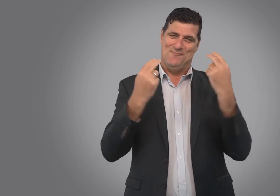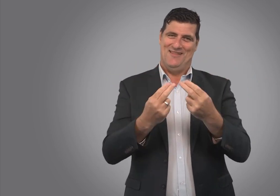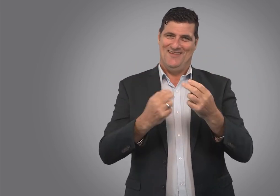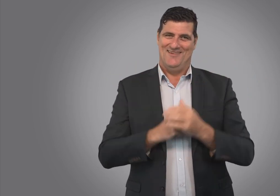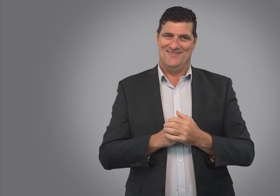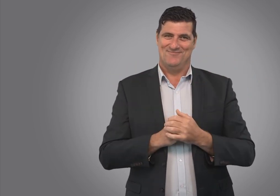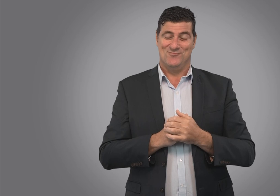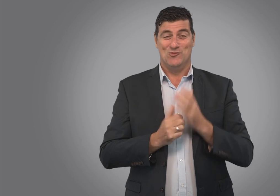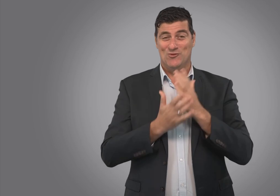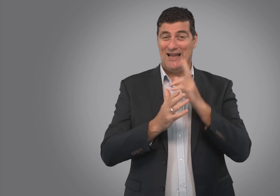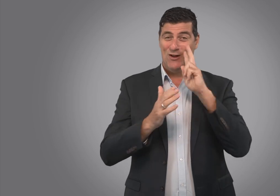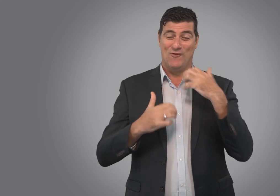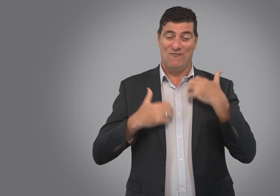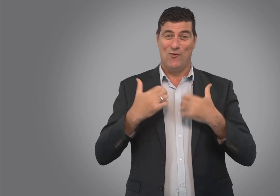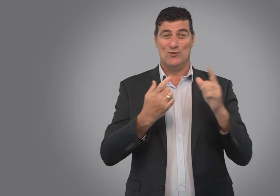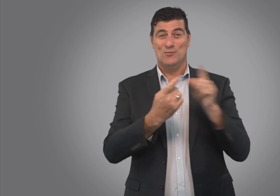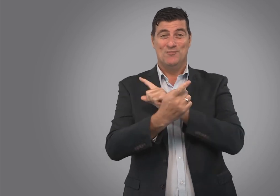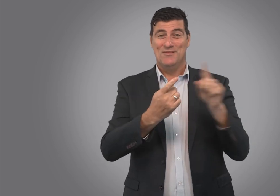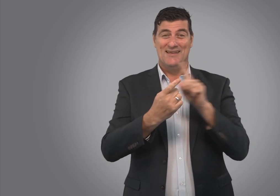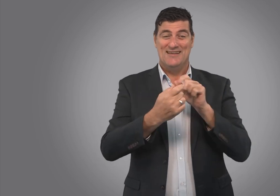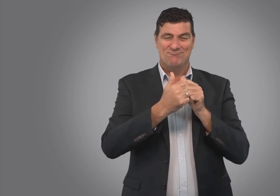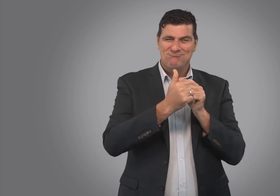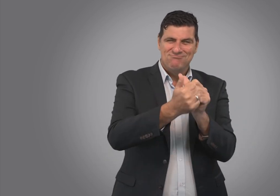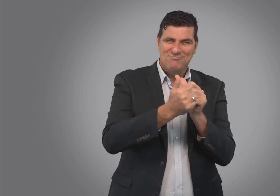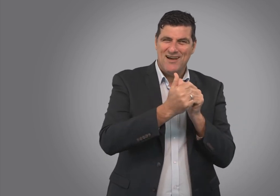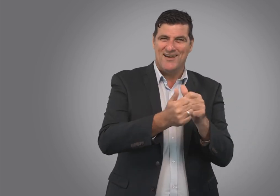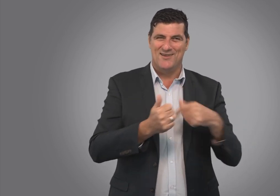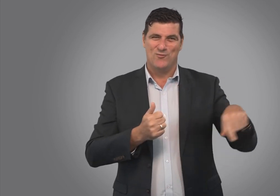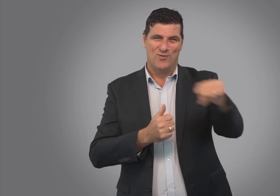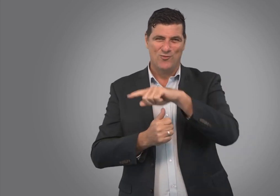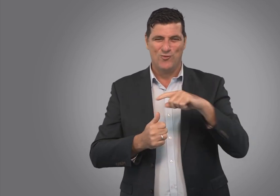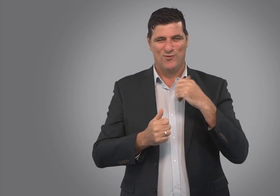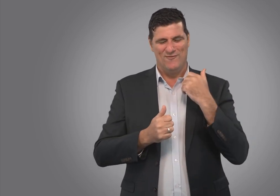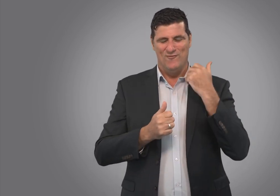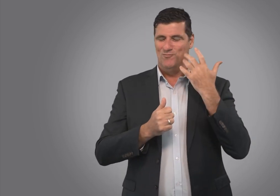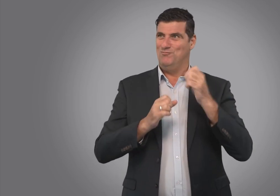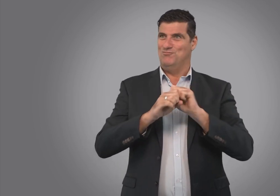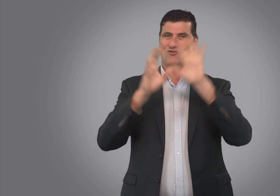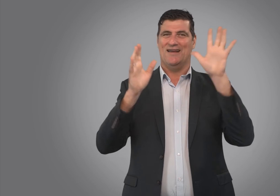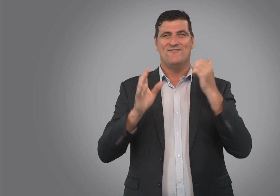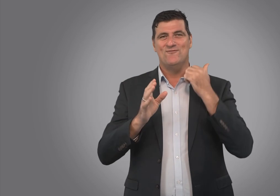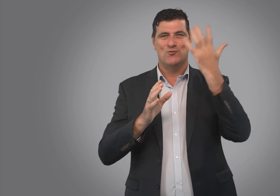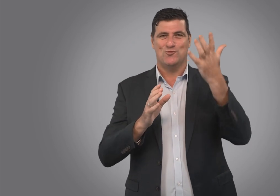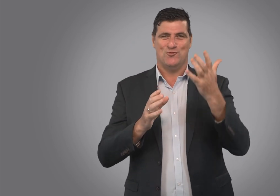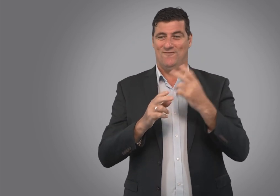We really look forward to meeting and working with you for a bright future for all of us.